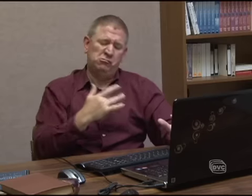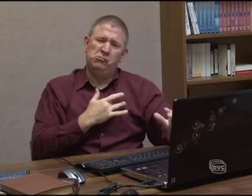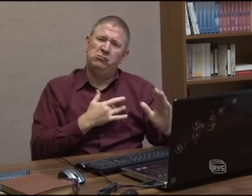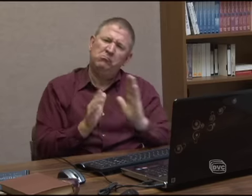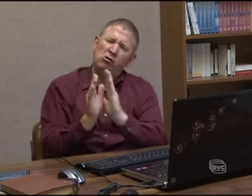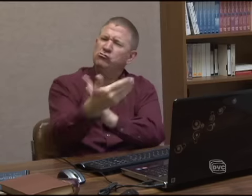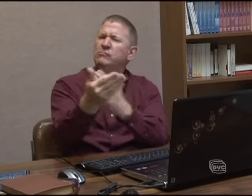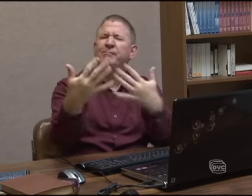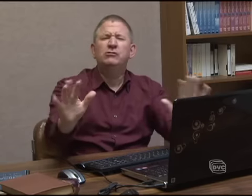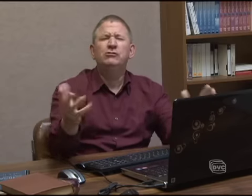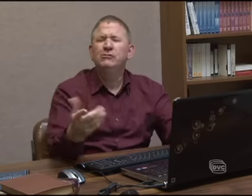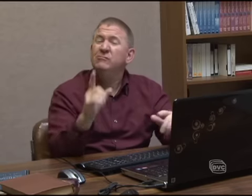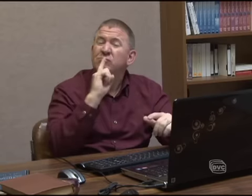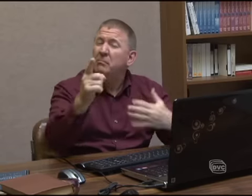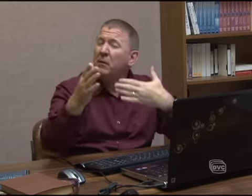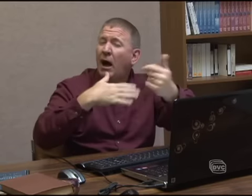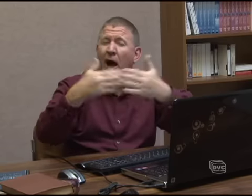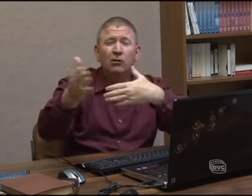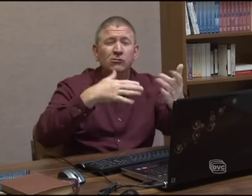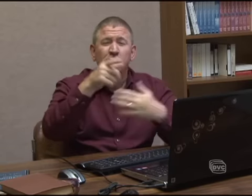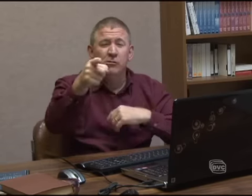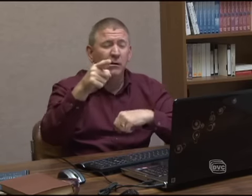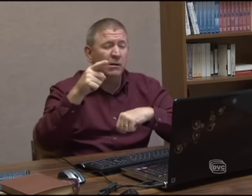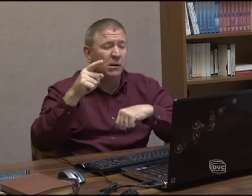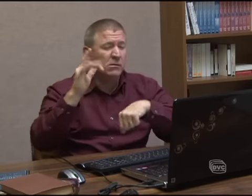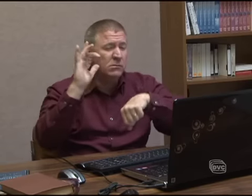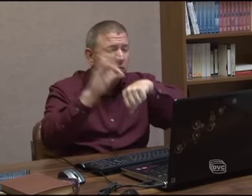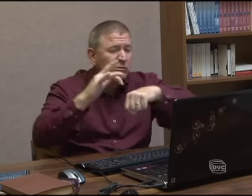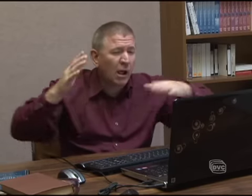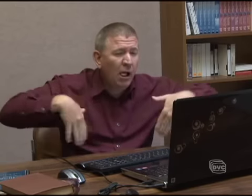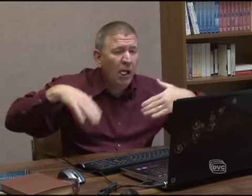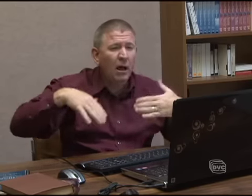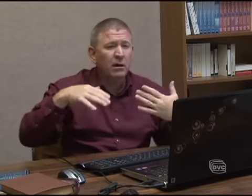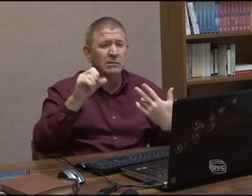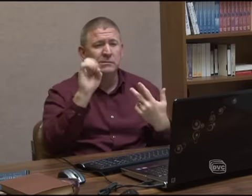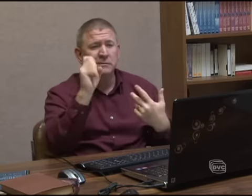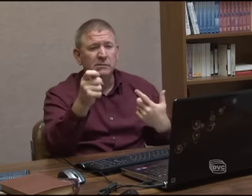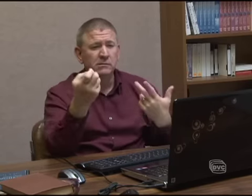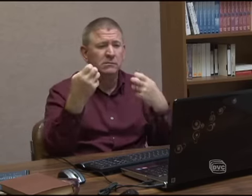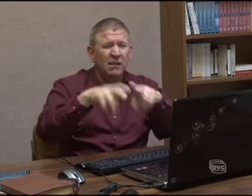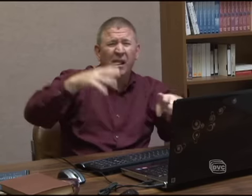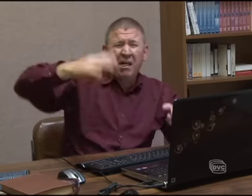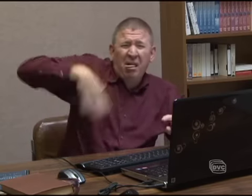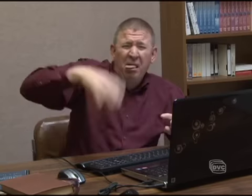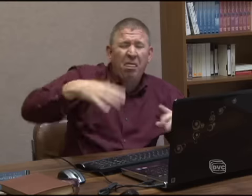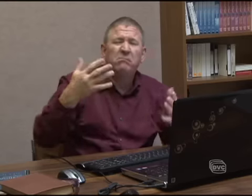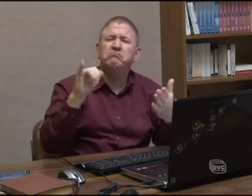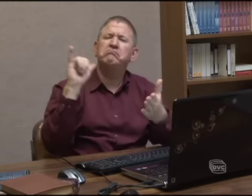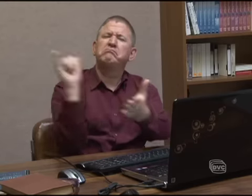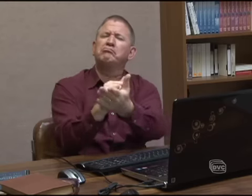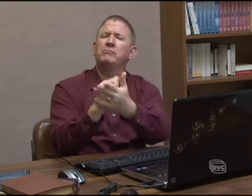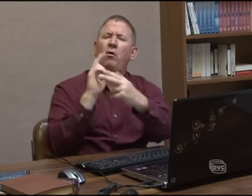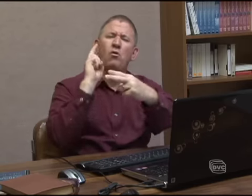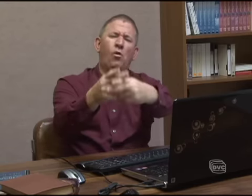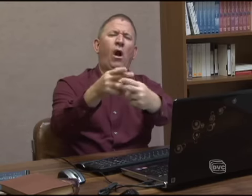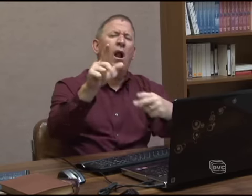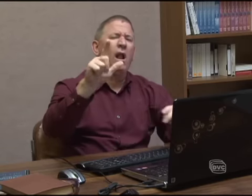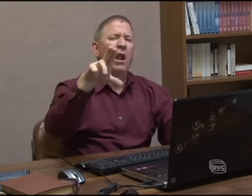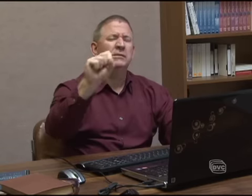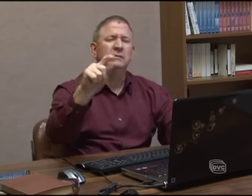we've already committed adultery. It doesn't matter whether you haven't even touched her, you haven't had sex with her, you haven't laid with her, but it's just lust.